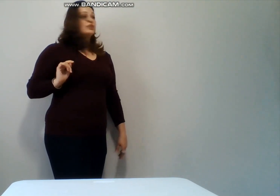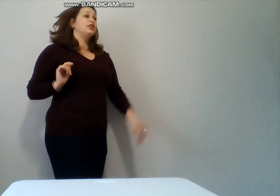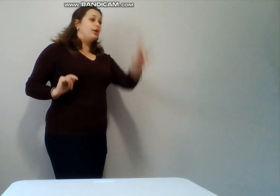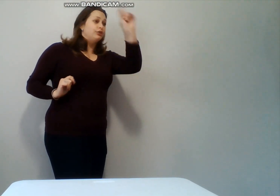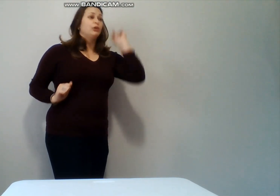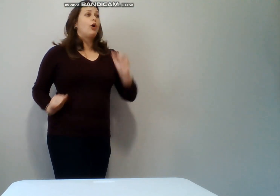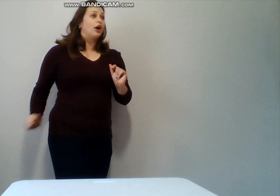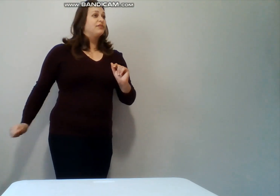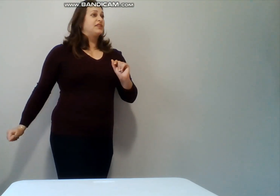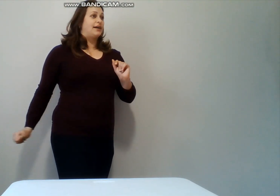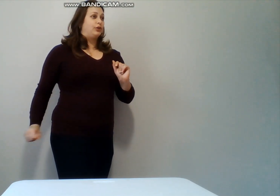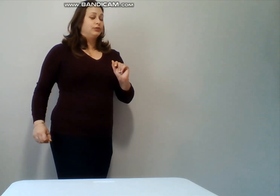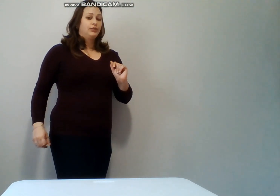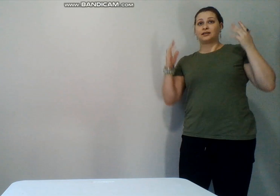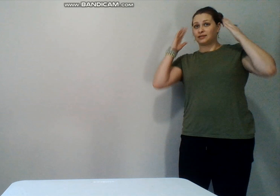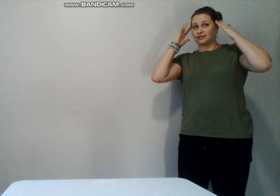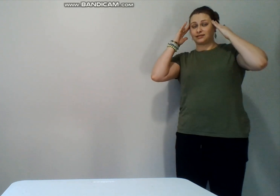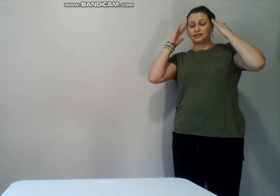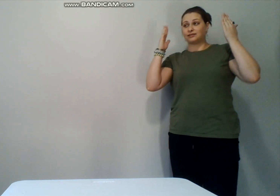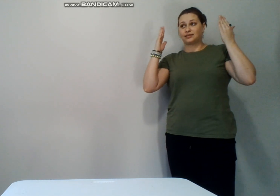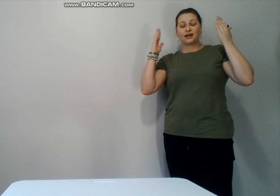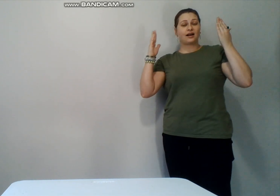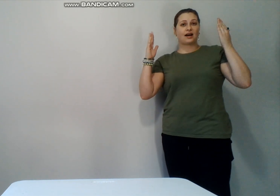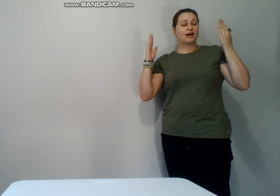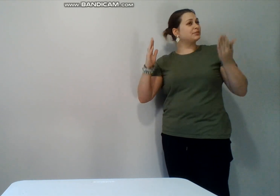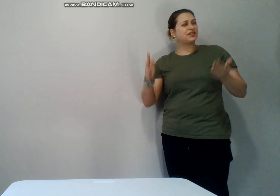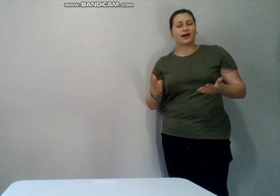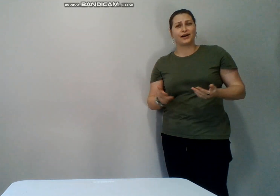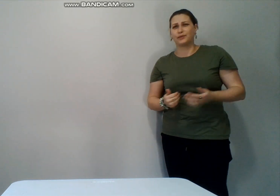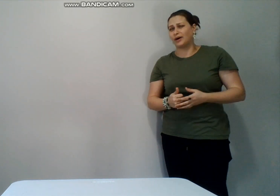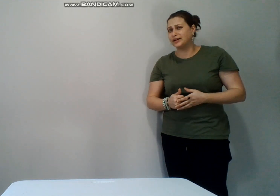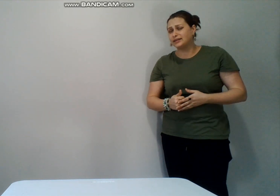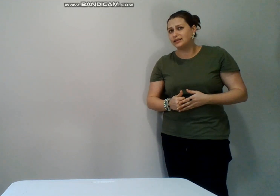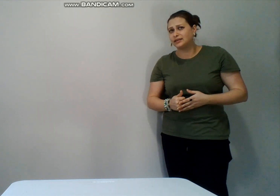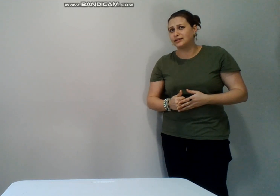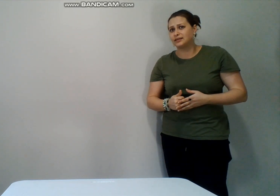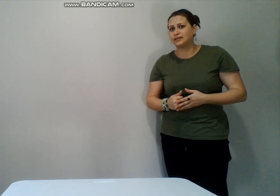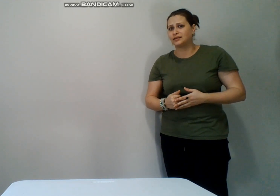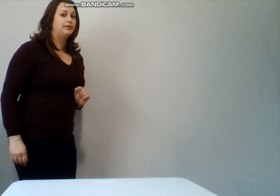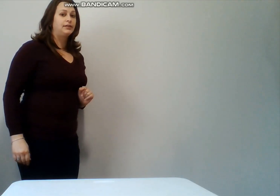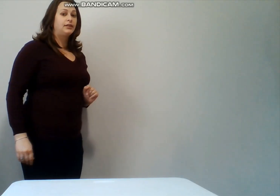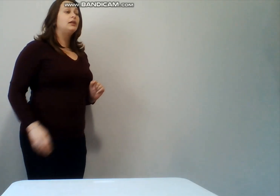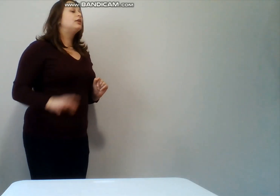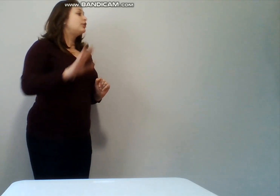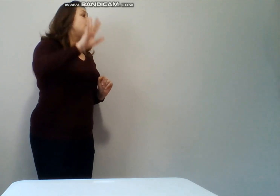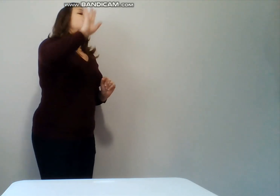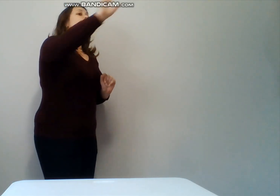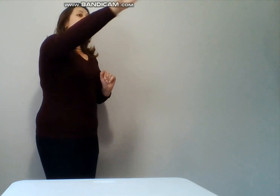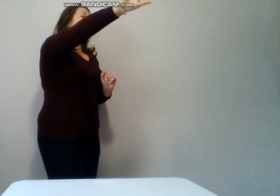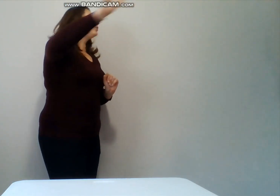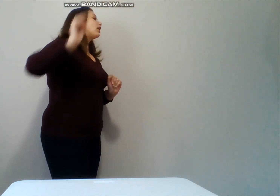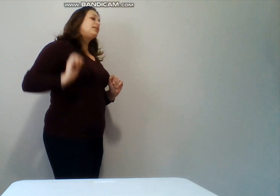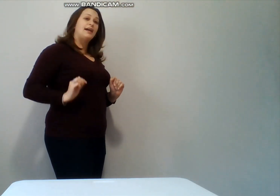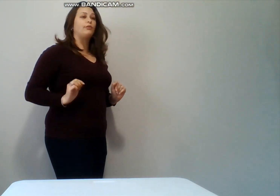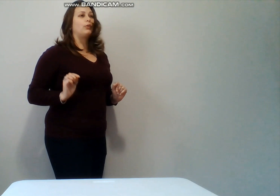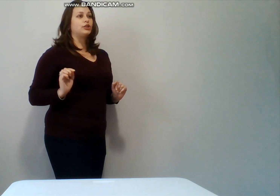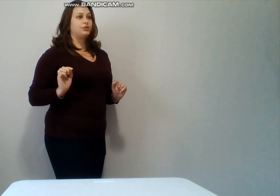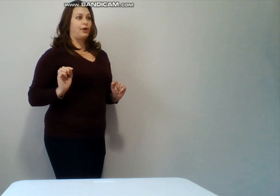no you are of the devil I'm sorry what you are a devil worshiper